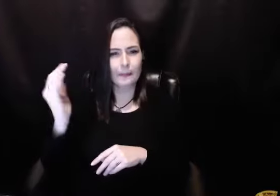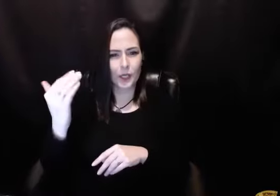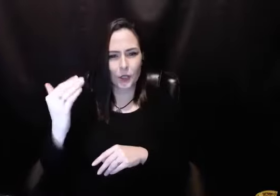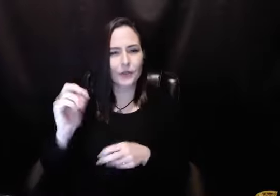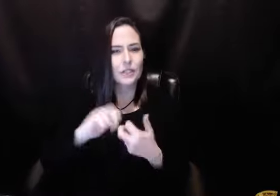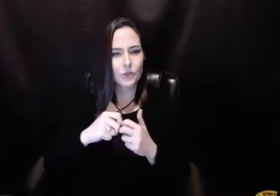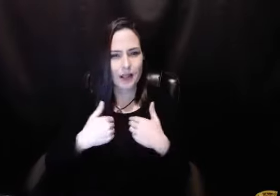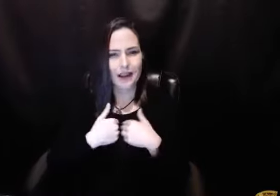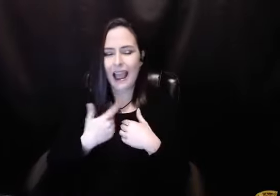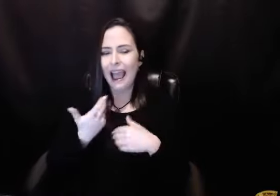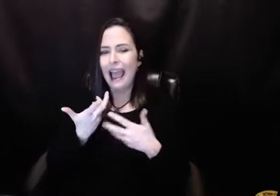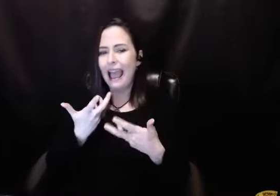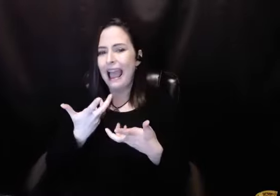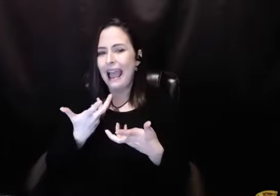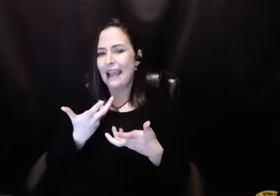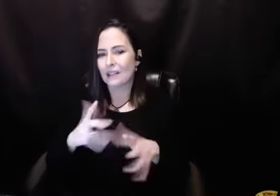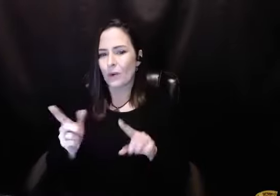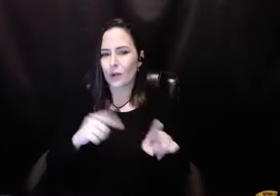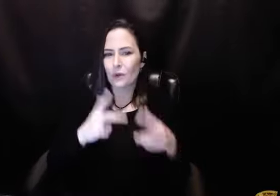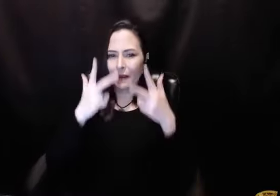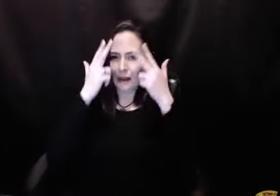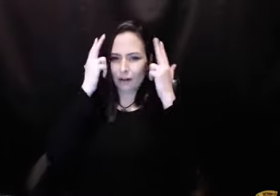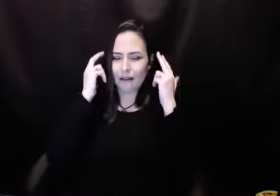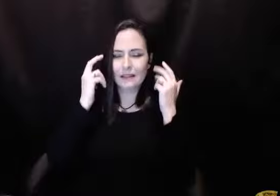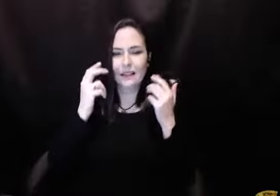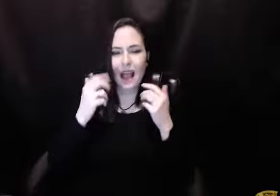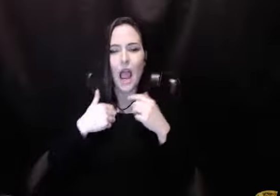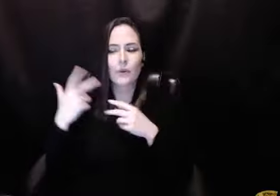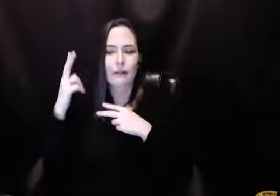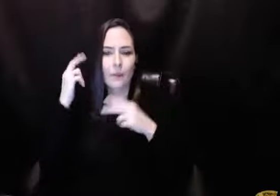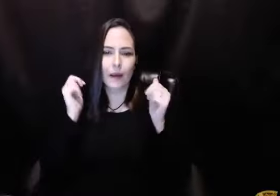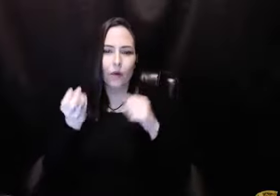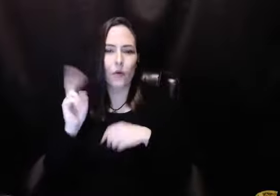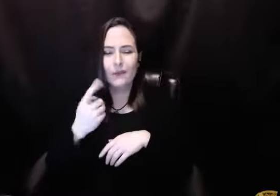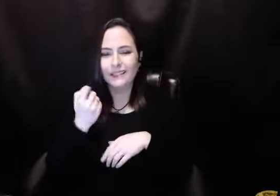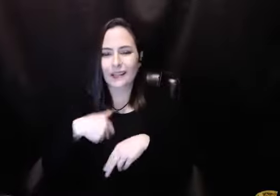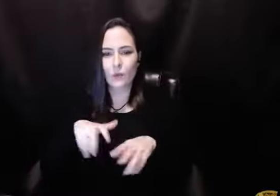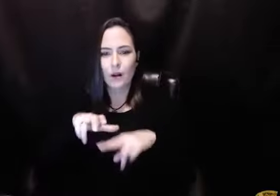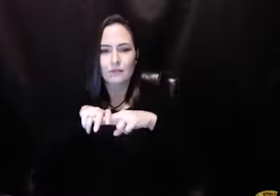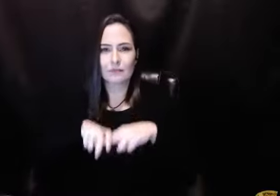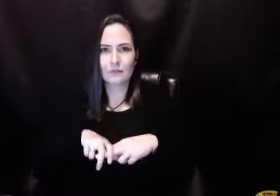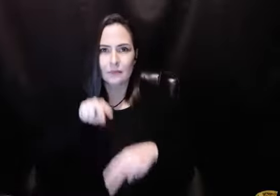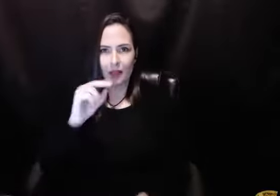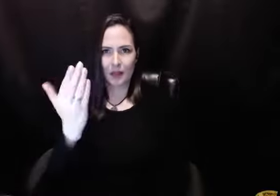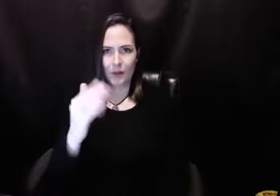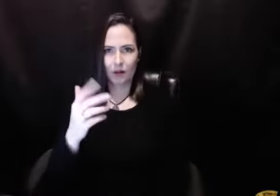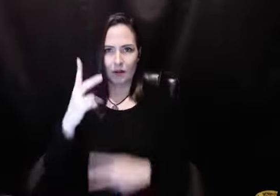many years, I couldn't look at myself in the mirror. I wouldn't go to get my hair cut and kind of chop away at what little hair I had. Because I couldn't sit